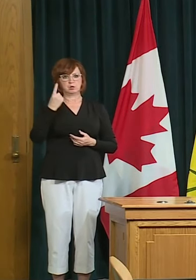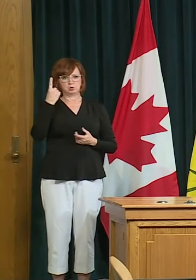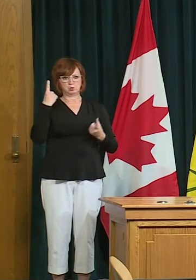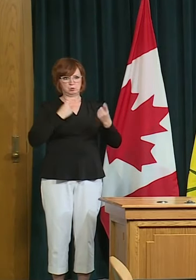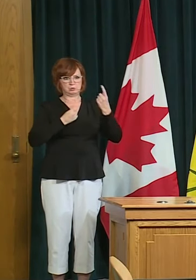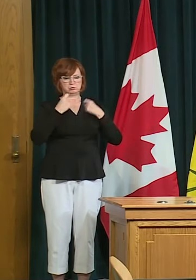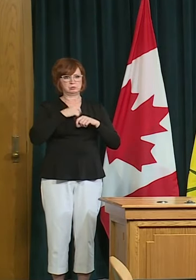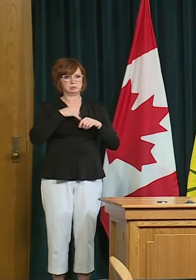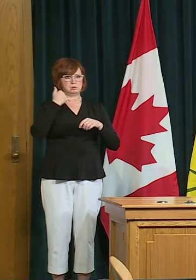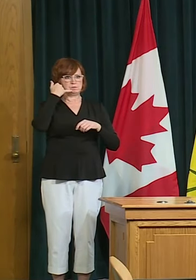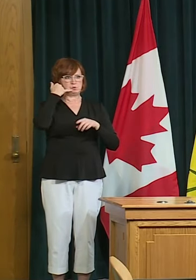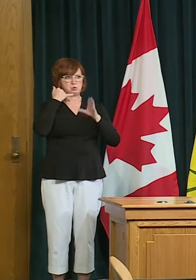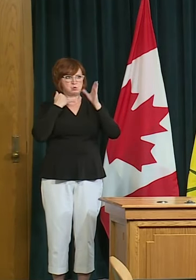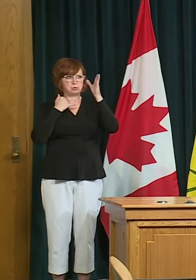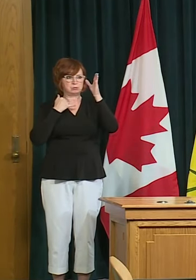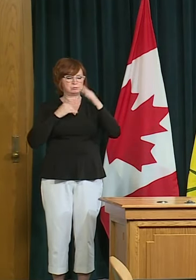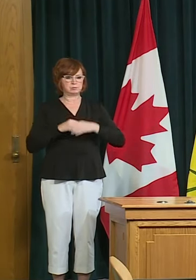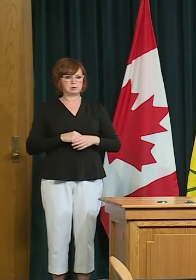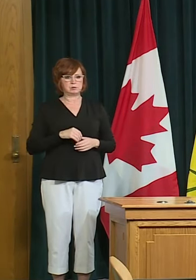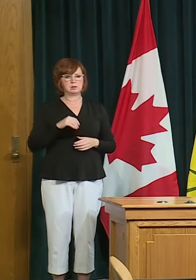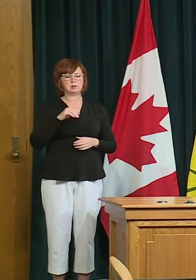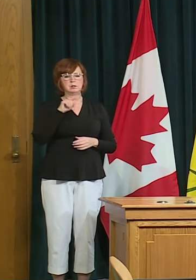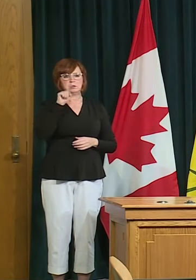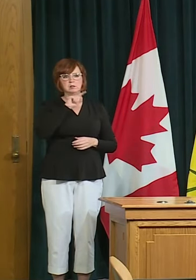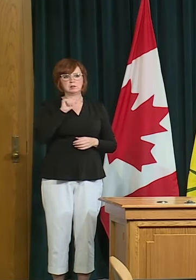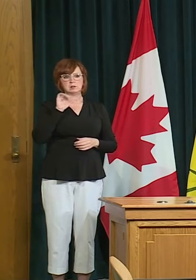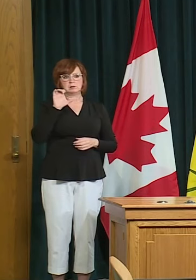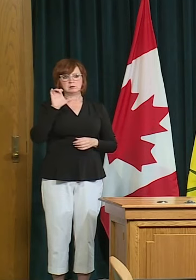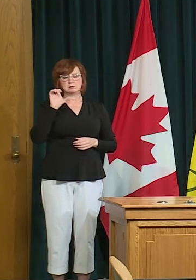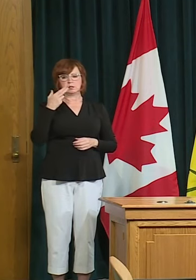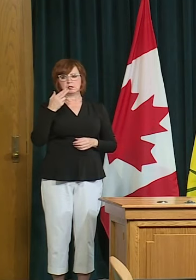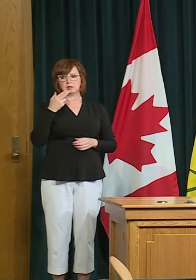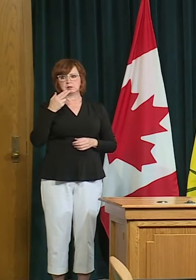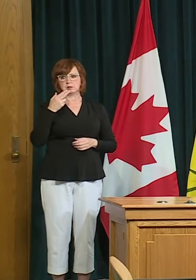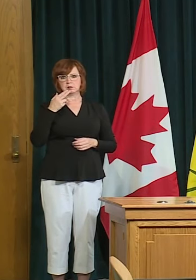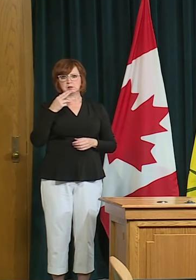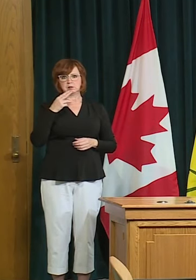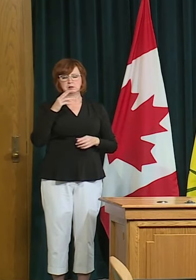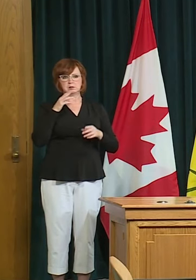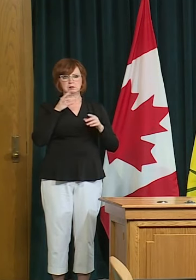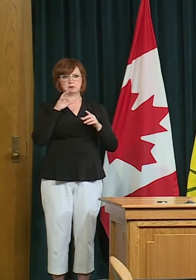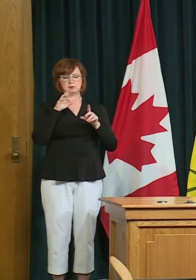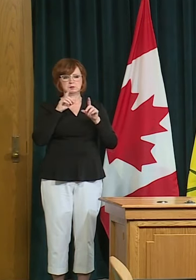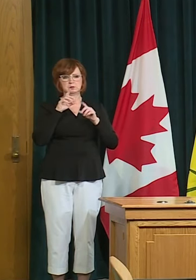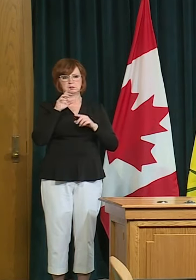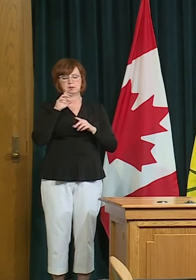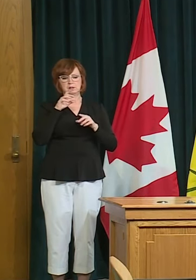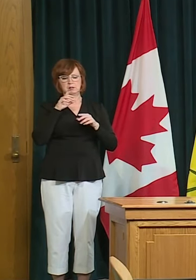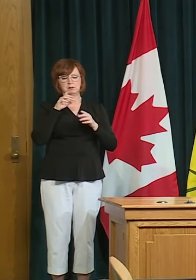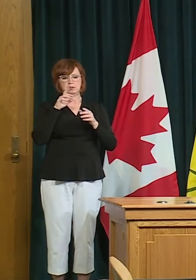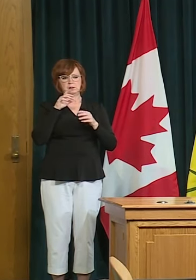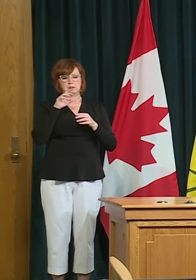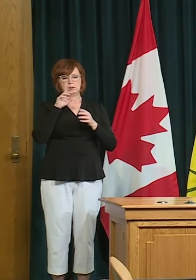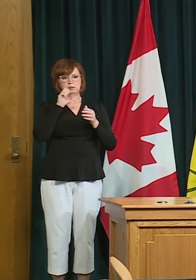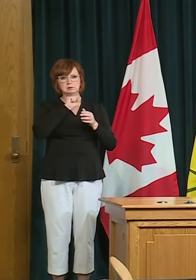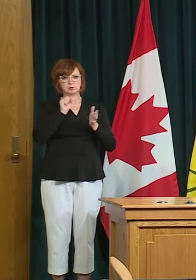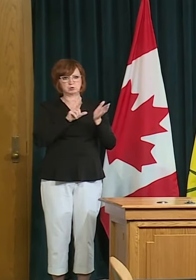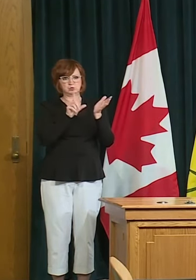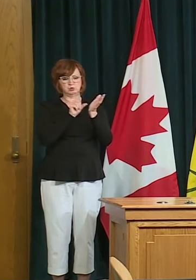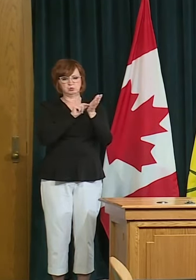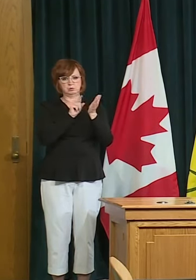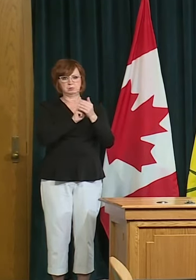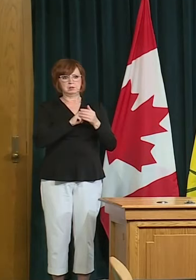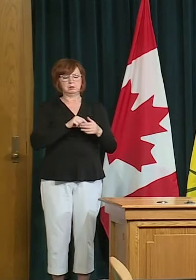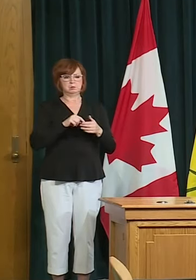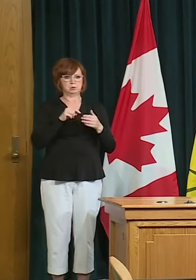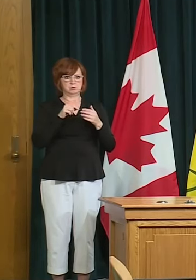line operator we have zach viscera with the star phoenix uh good afternoon premier and dr shahab i have a